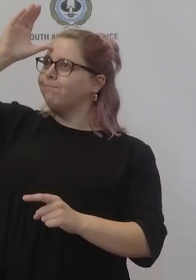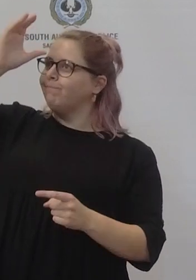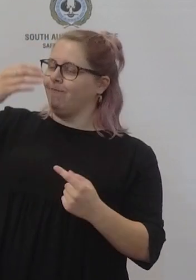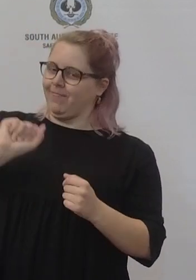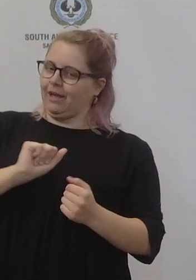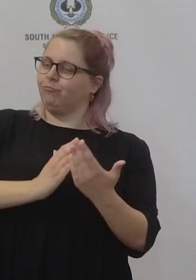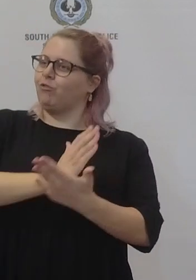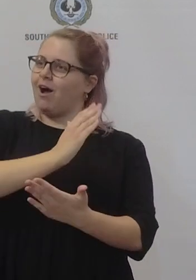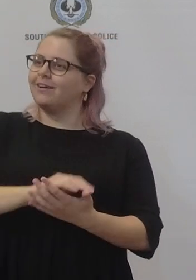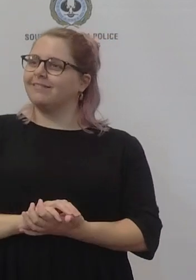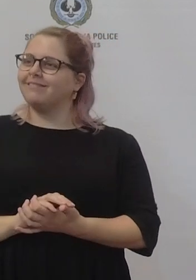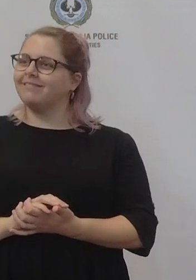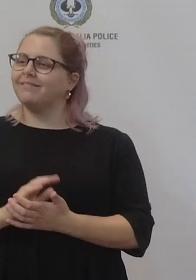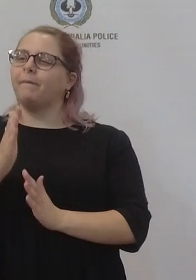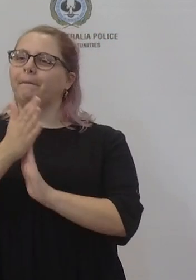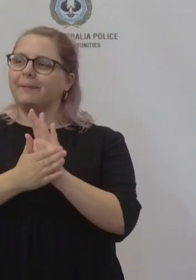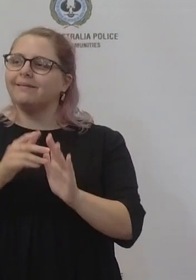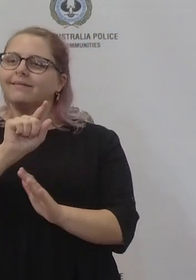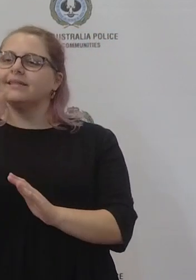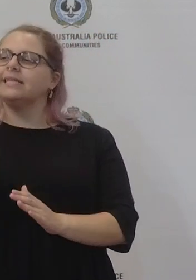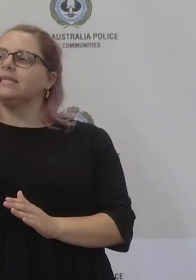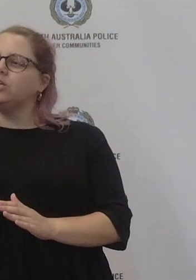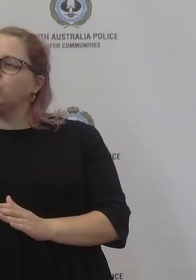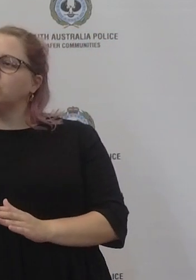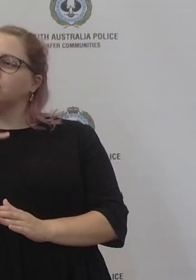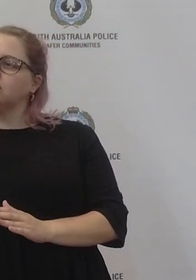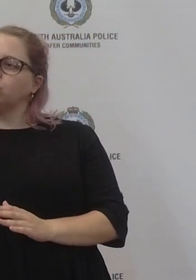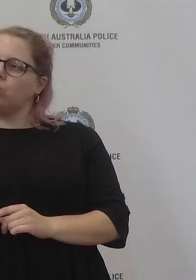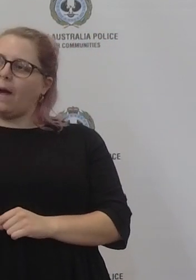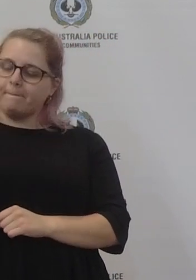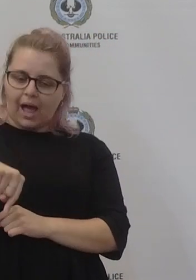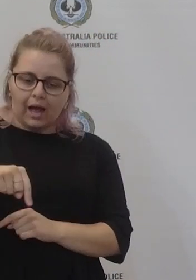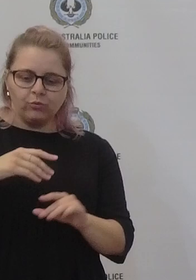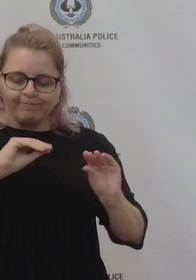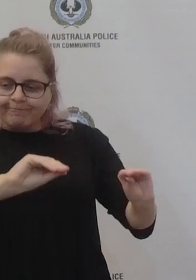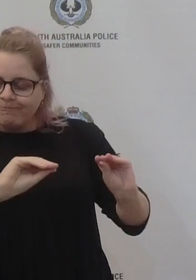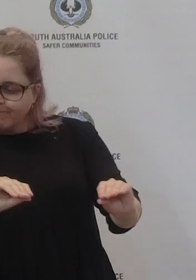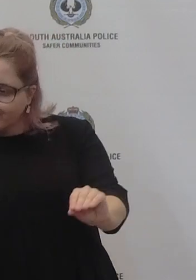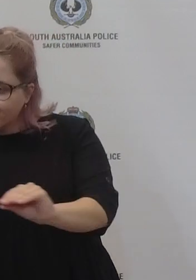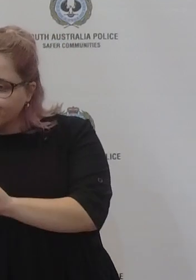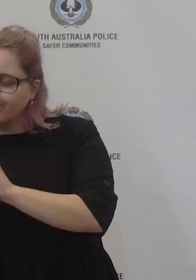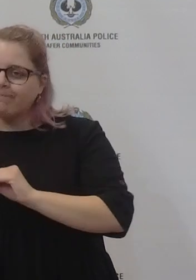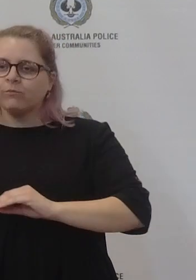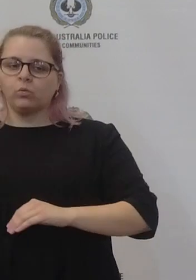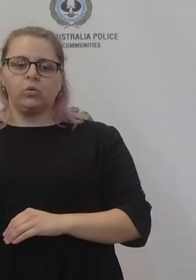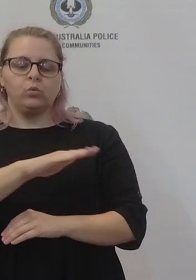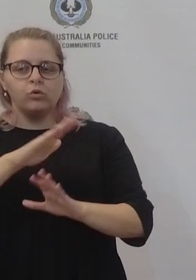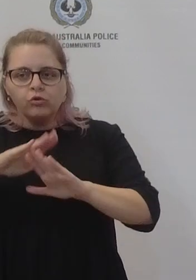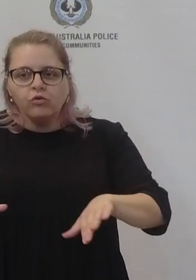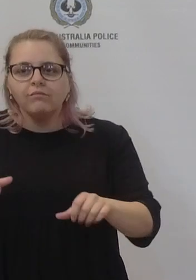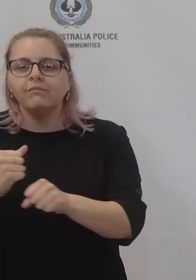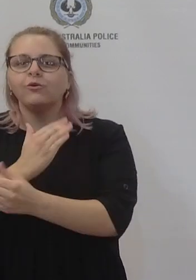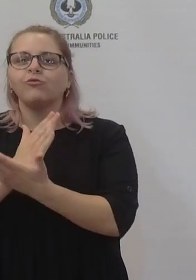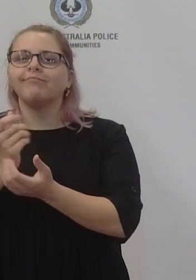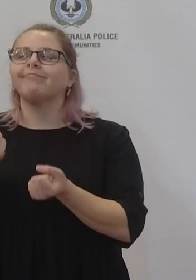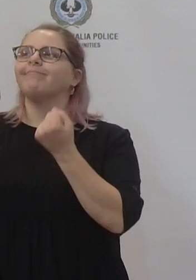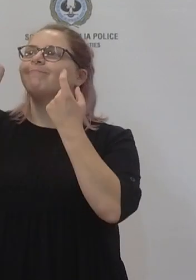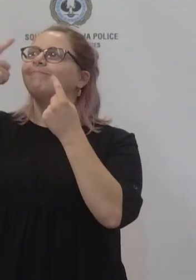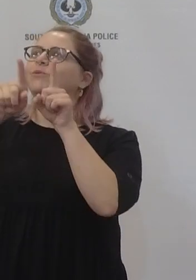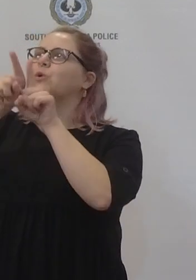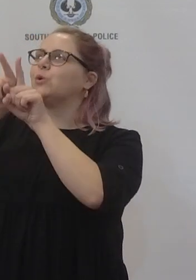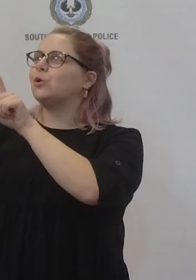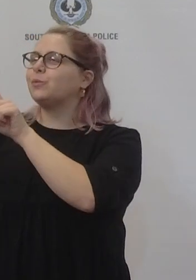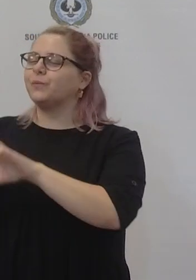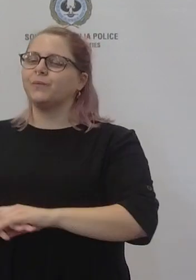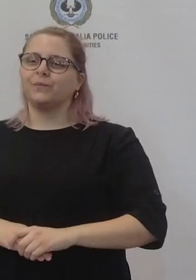so that every child has that opportunity to learn um so there's a couple of reasons uh very important reasons why and i'm so